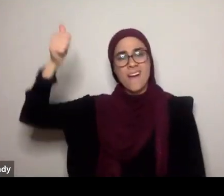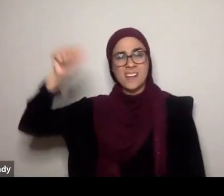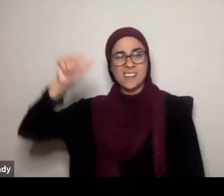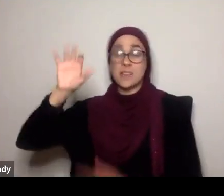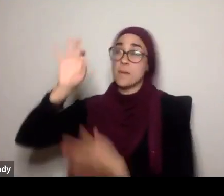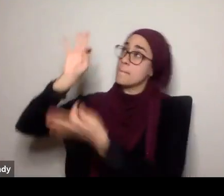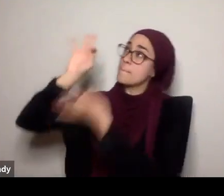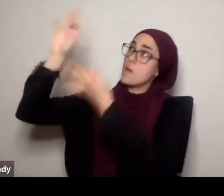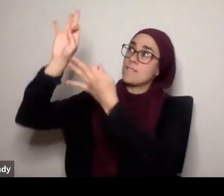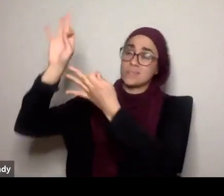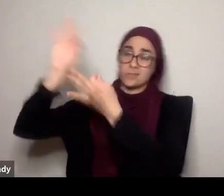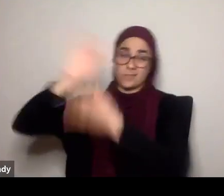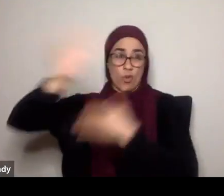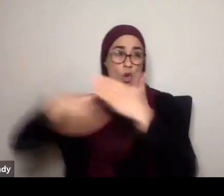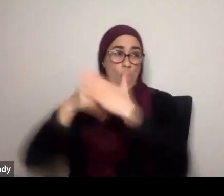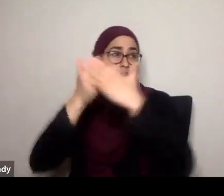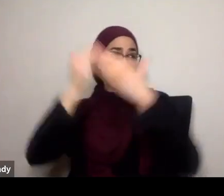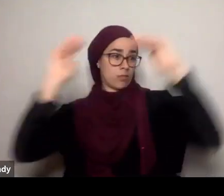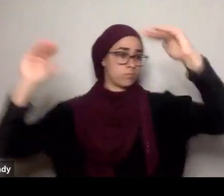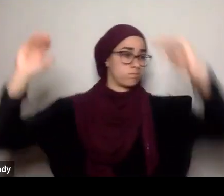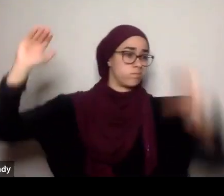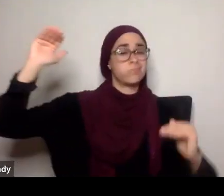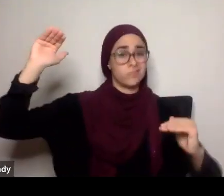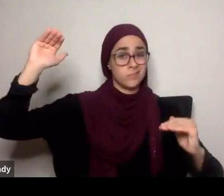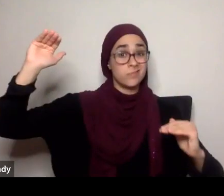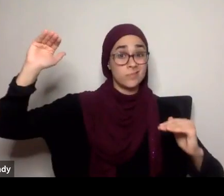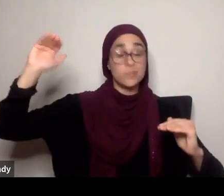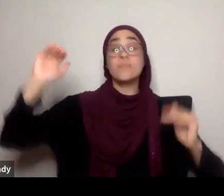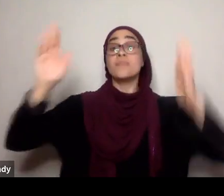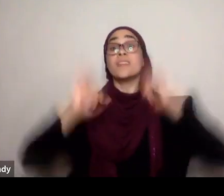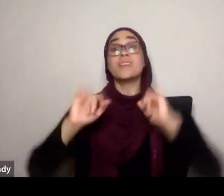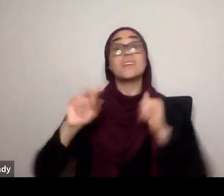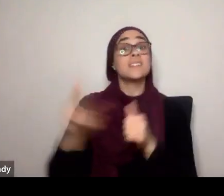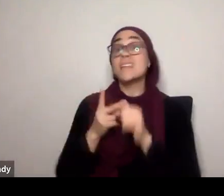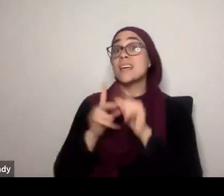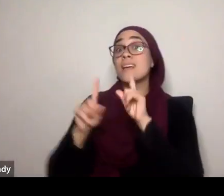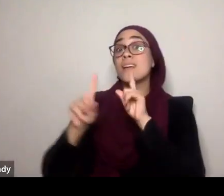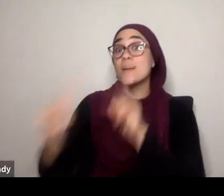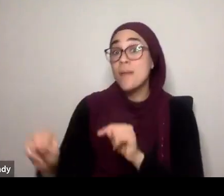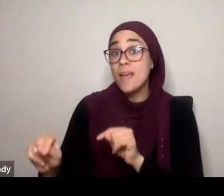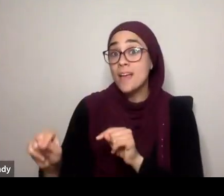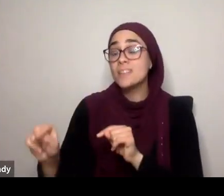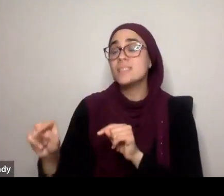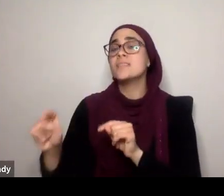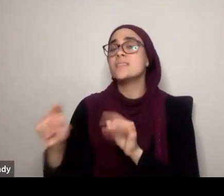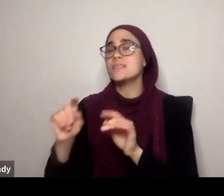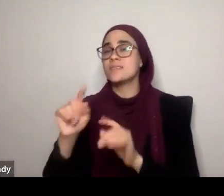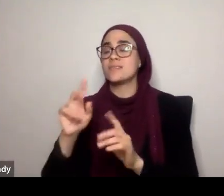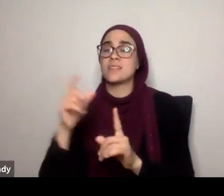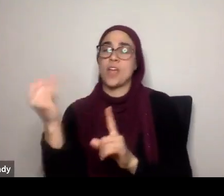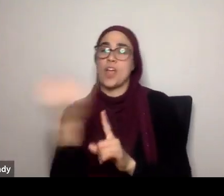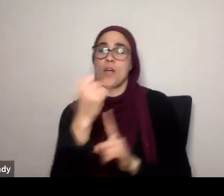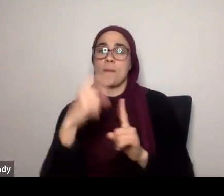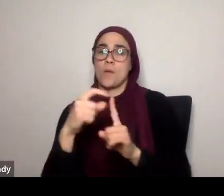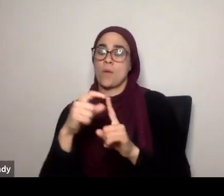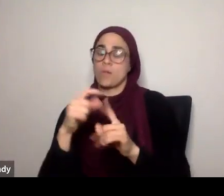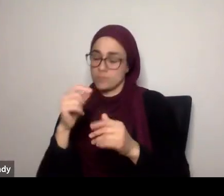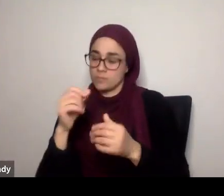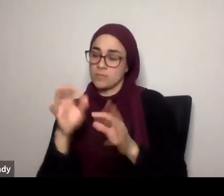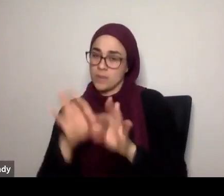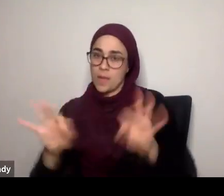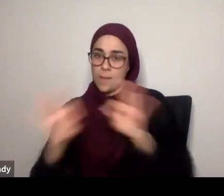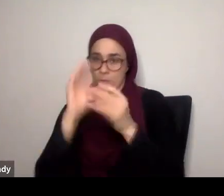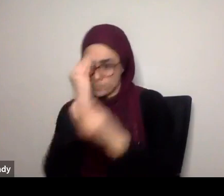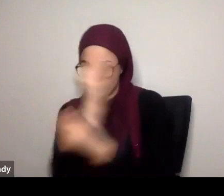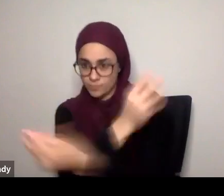so sabbih, and then what's the second command, so then Nabi SAW, then, between those two states, either